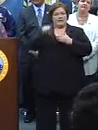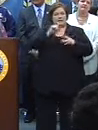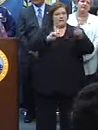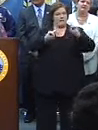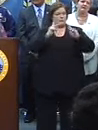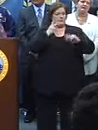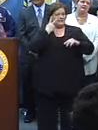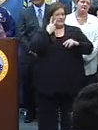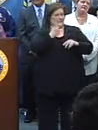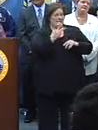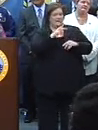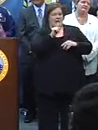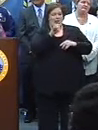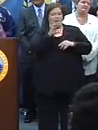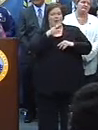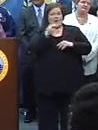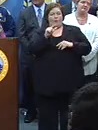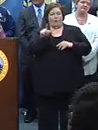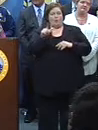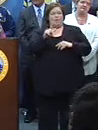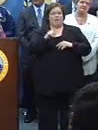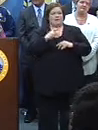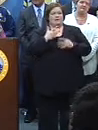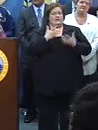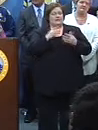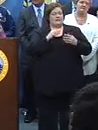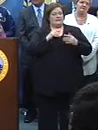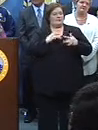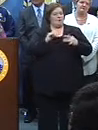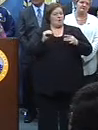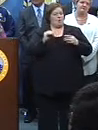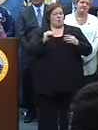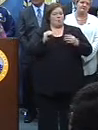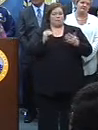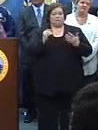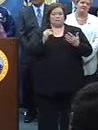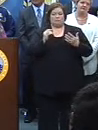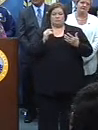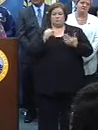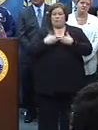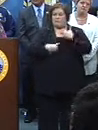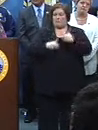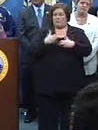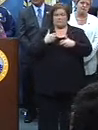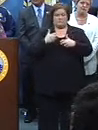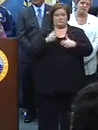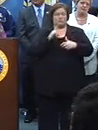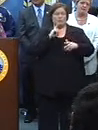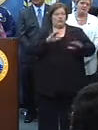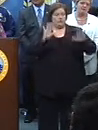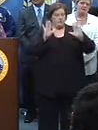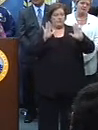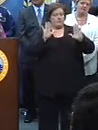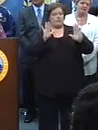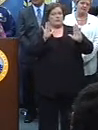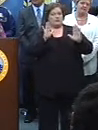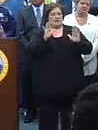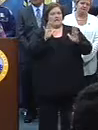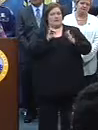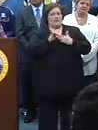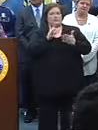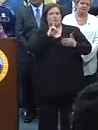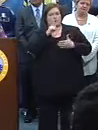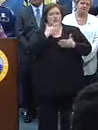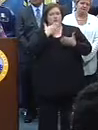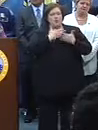Gallia Hall, and no fun of festivity was jeopardized to do that, was remarkable. And that's a real Mardi